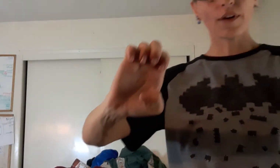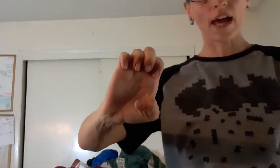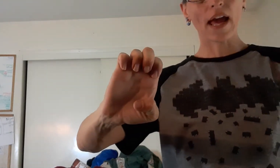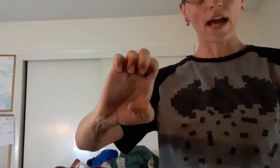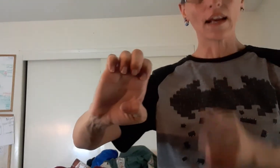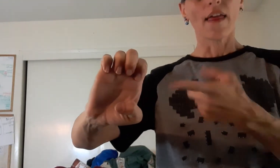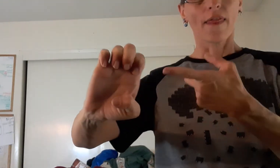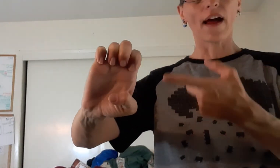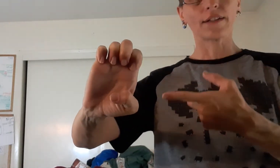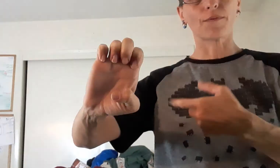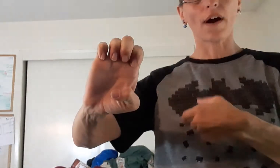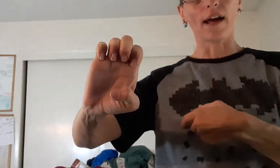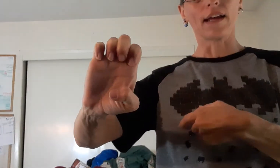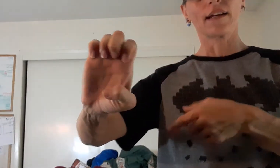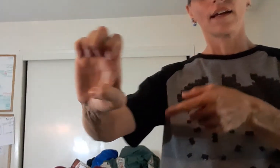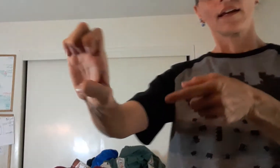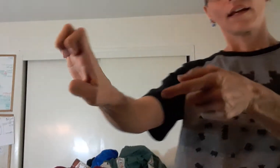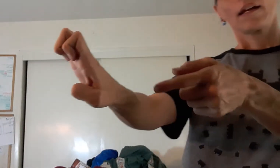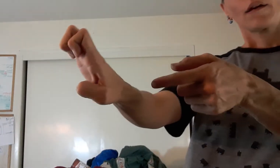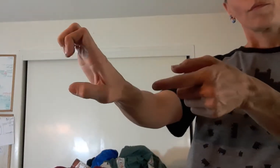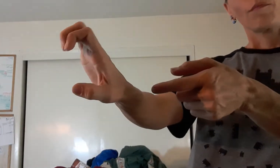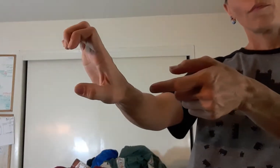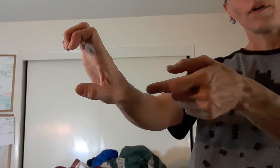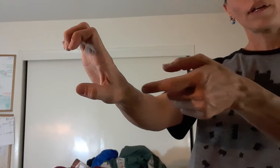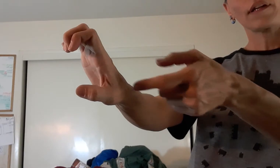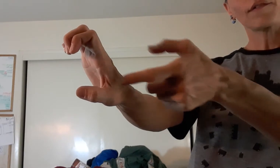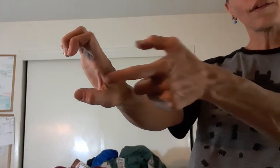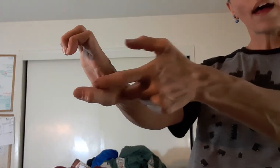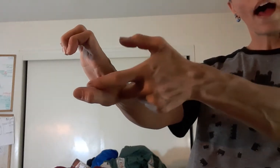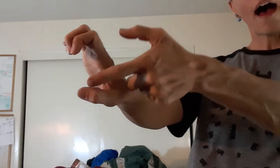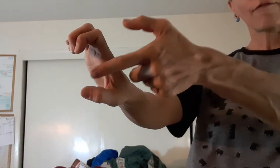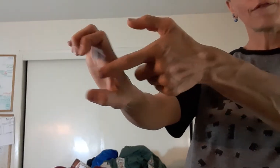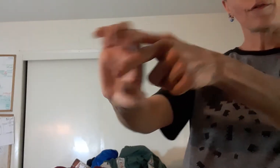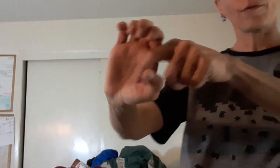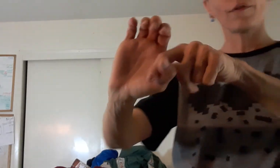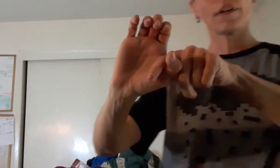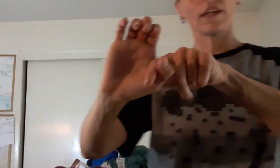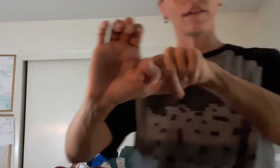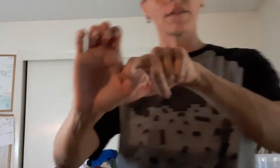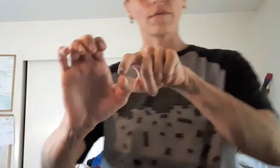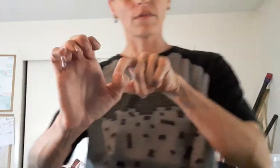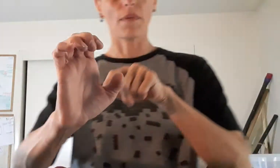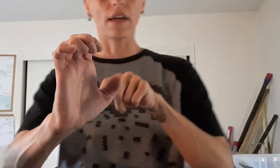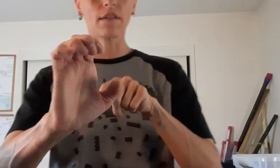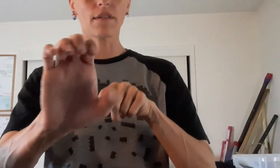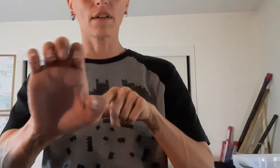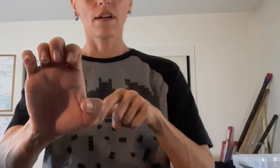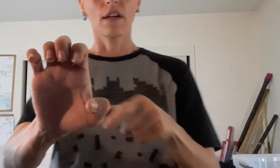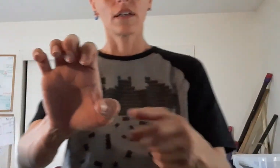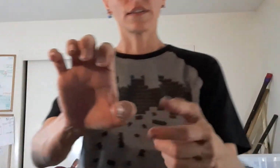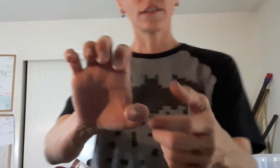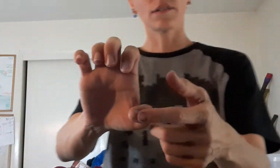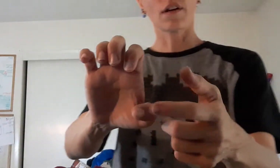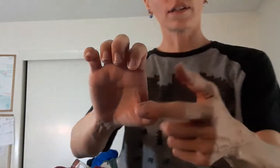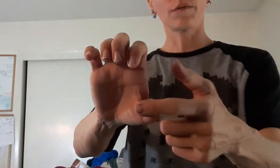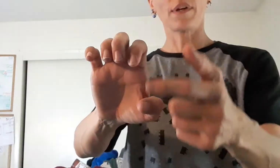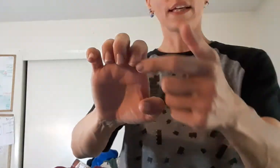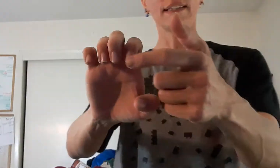can. That's right. Or it doesn't have to. You can leave some space. Just as long as we can